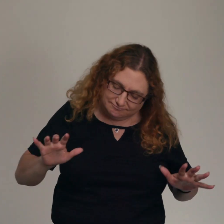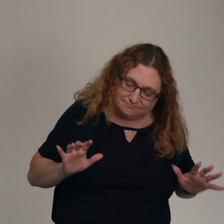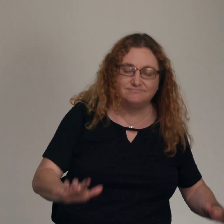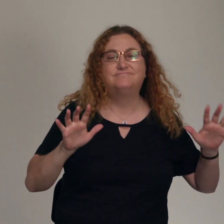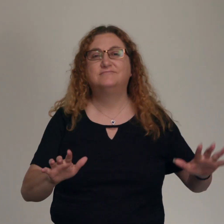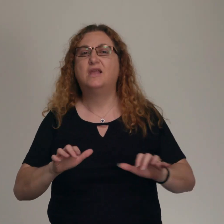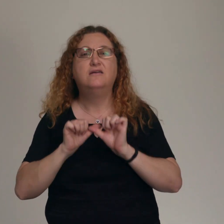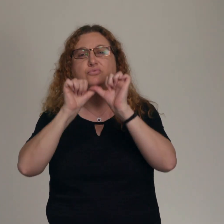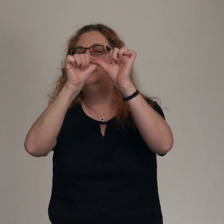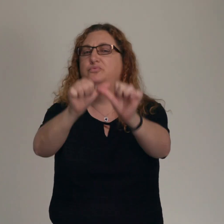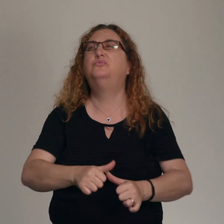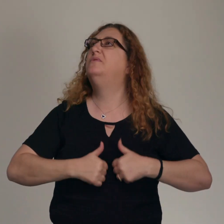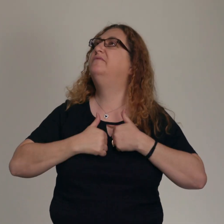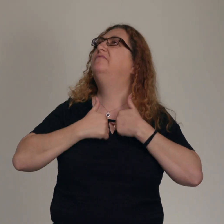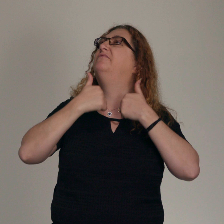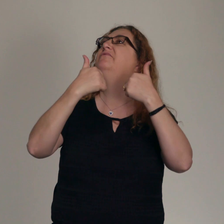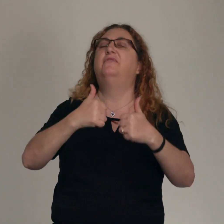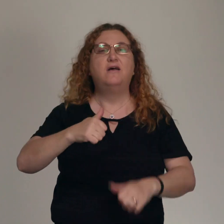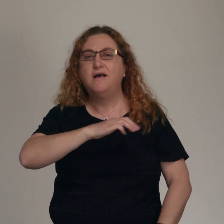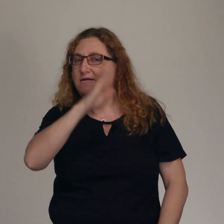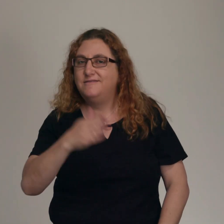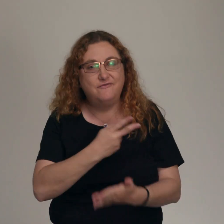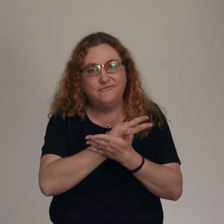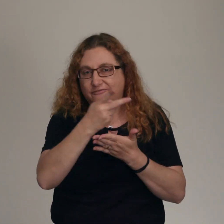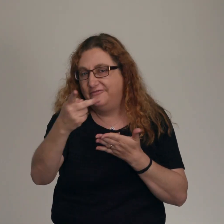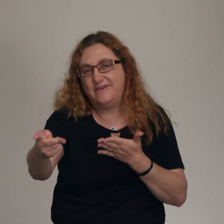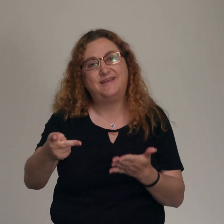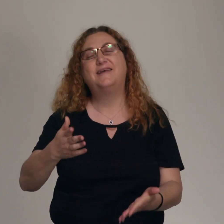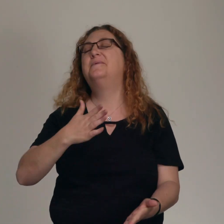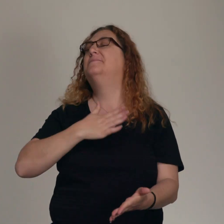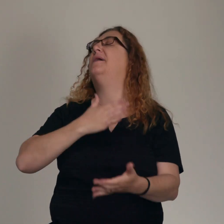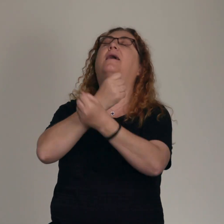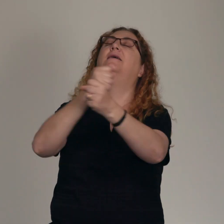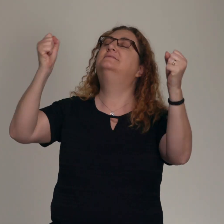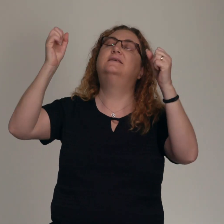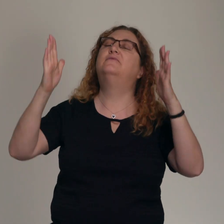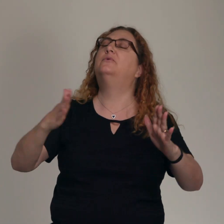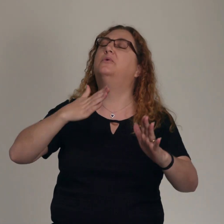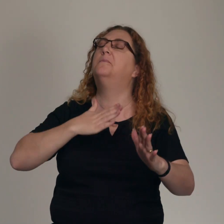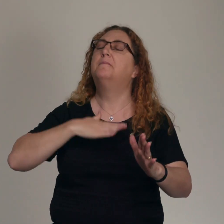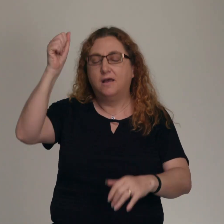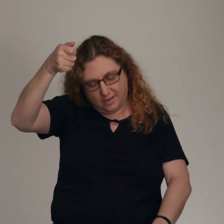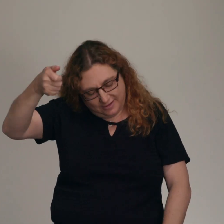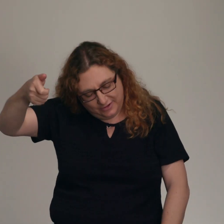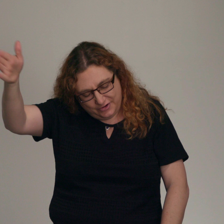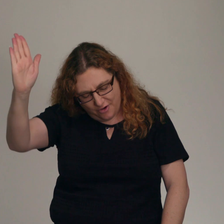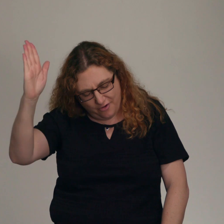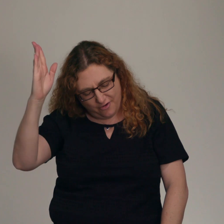Everlasting, never failing My Redeemer, my God